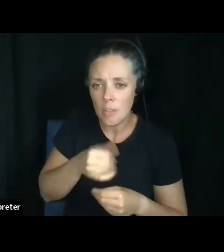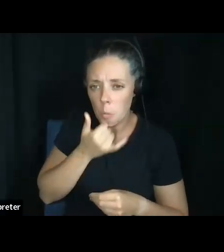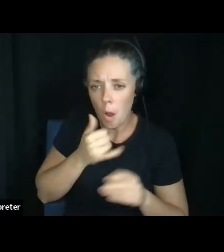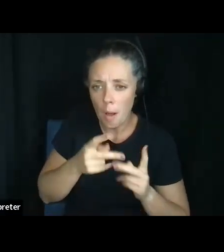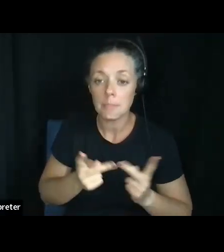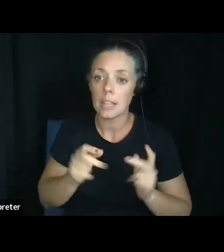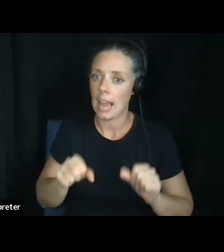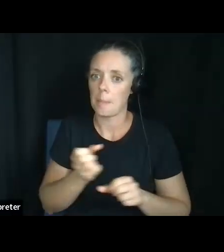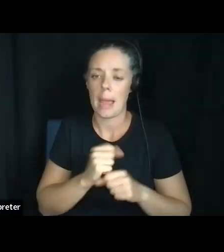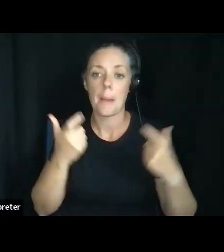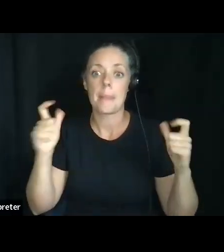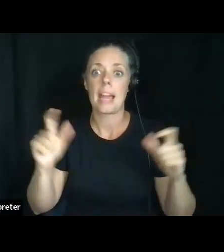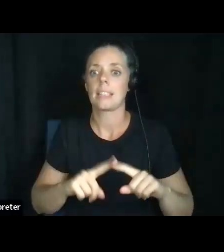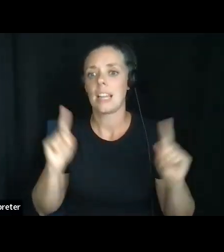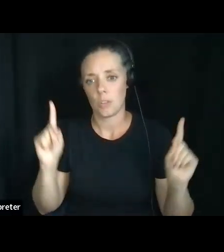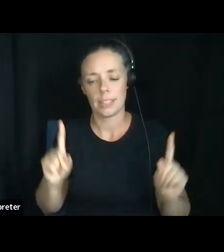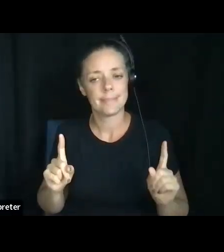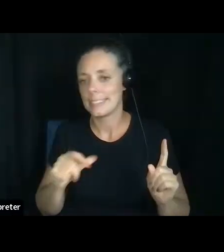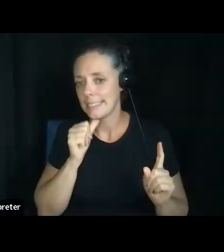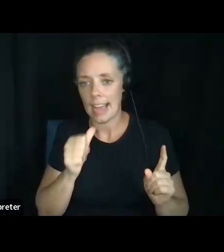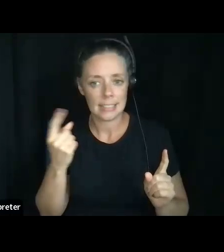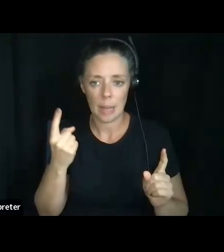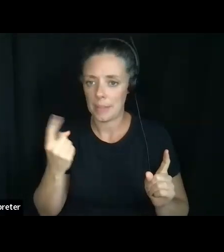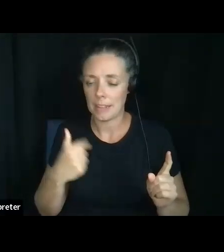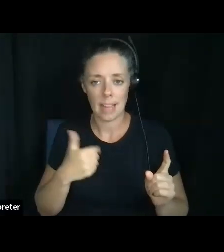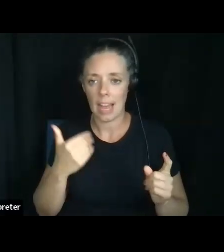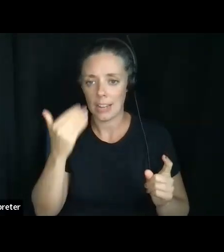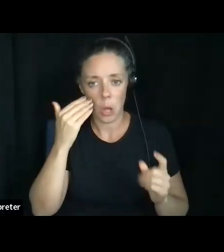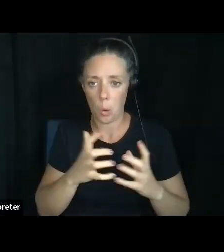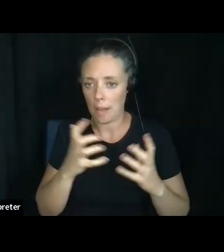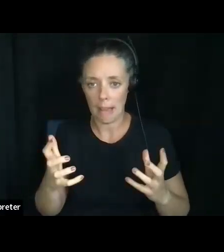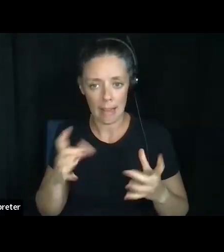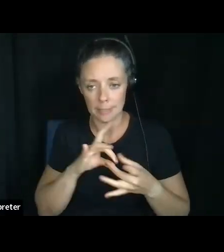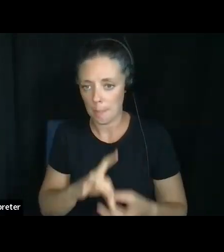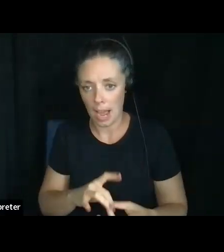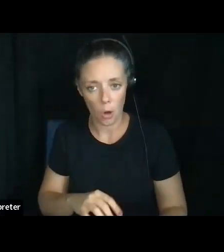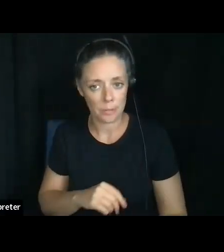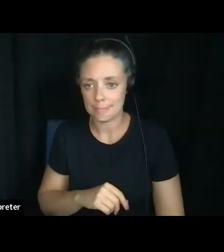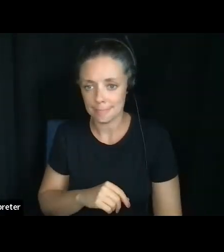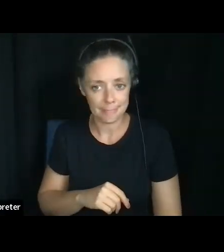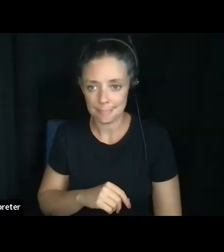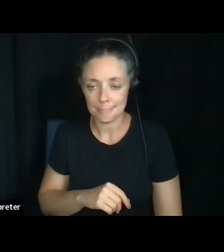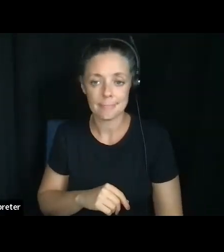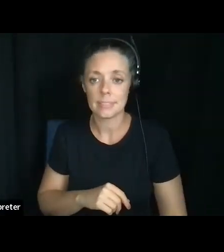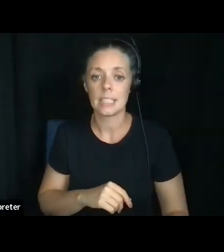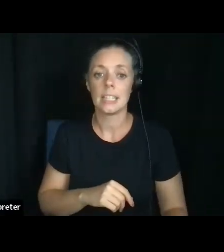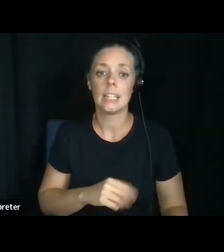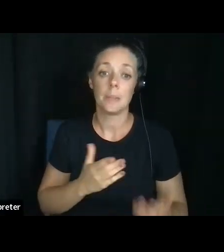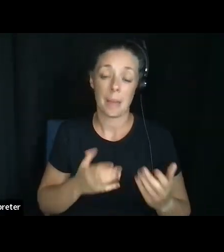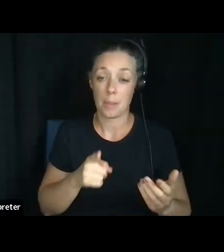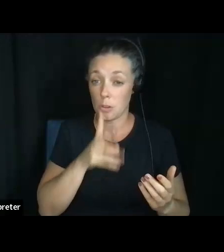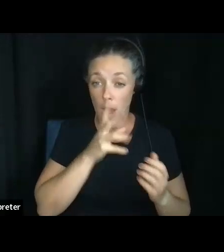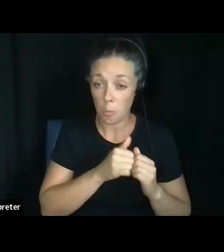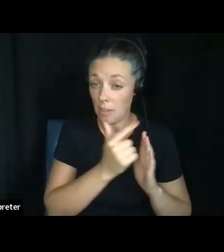difference. So, um, it's just not something that I know that much about, um, whether to consult an attorney or not for a will